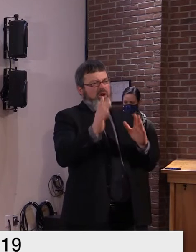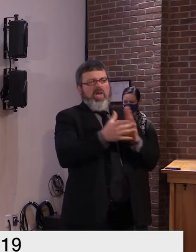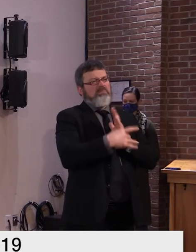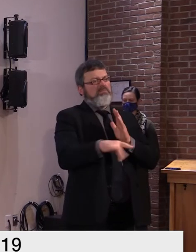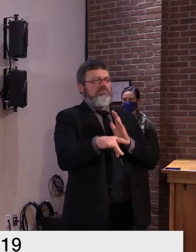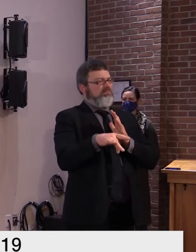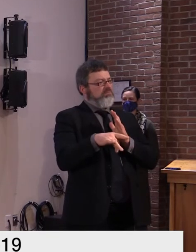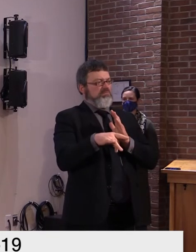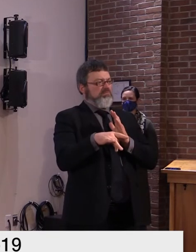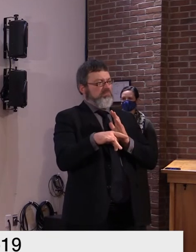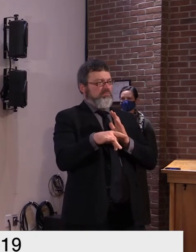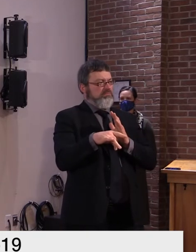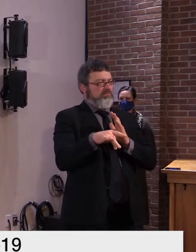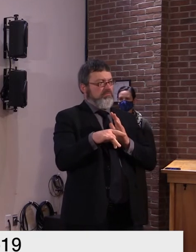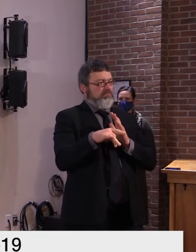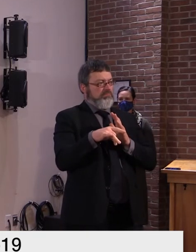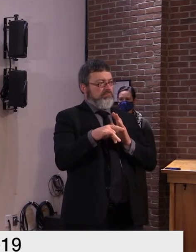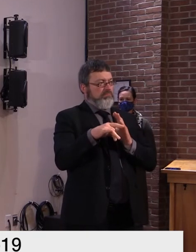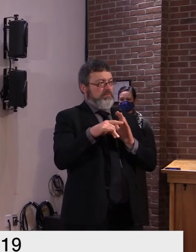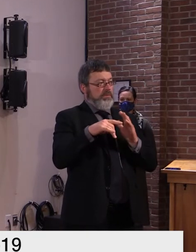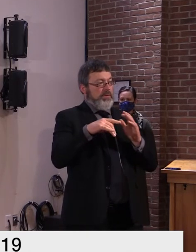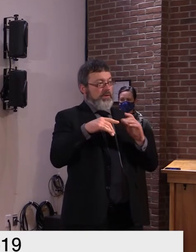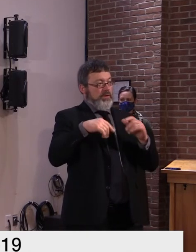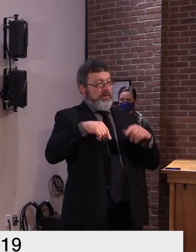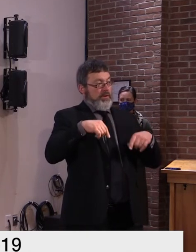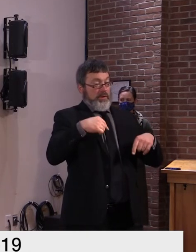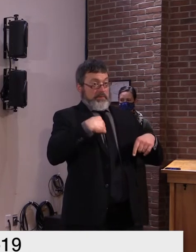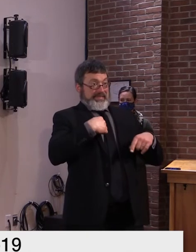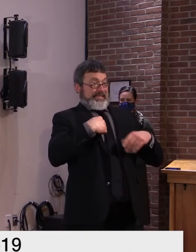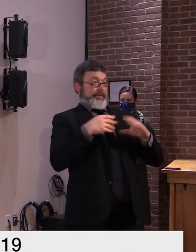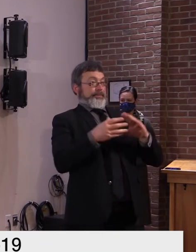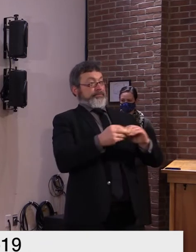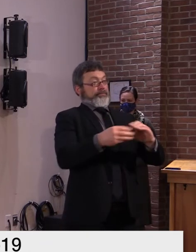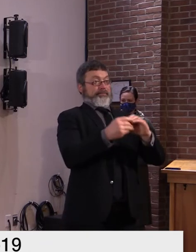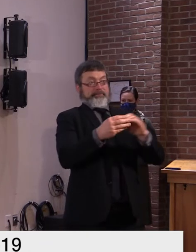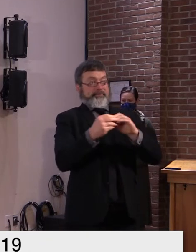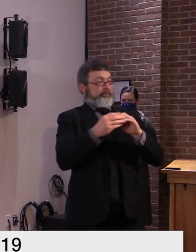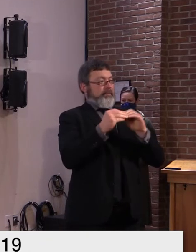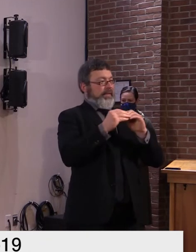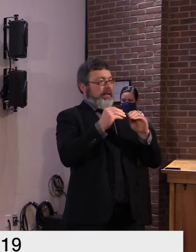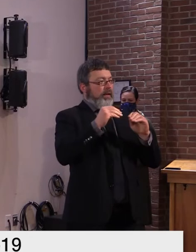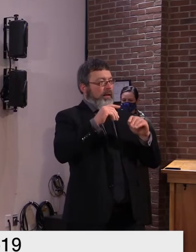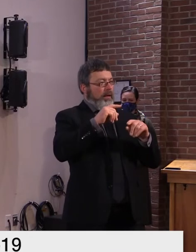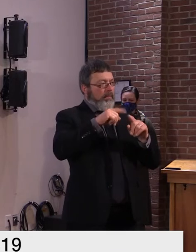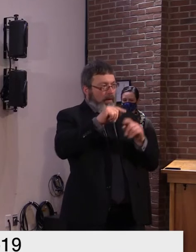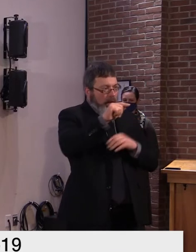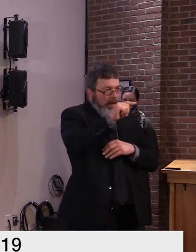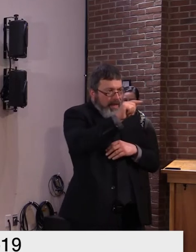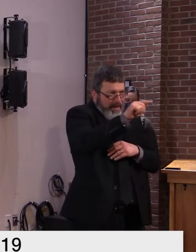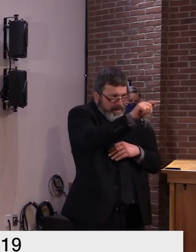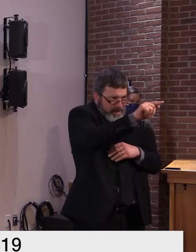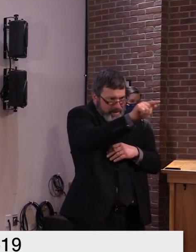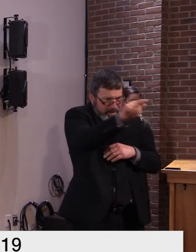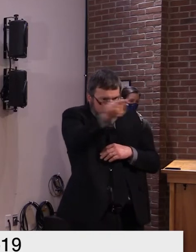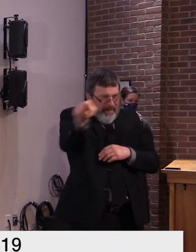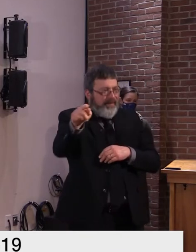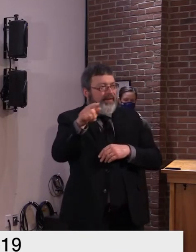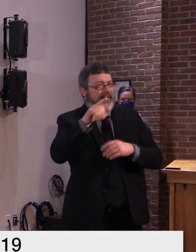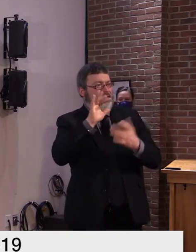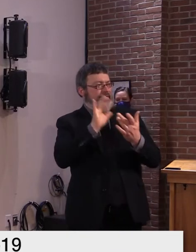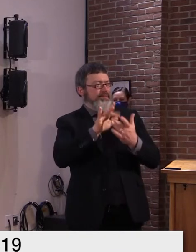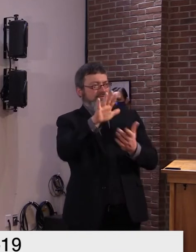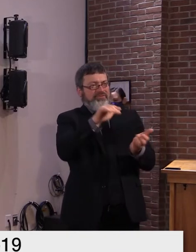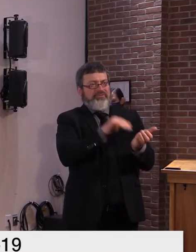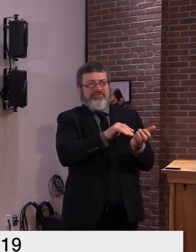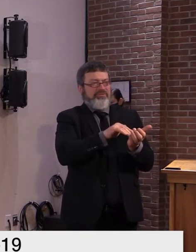this or say that but people have usually access to primary care and in this state we have very high